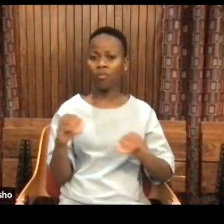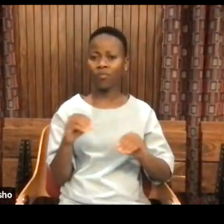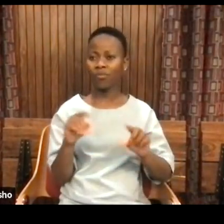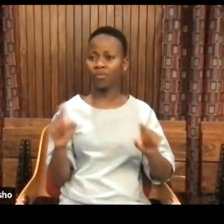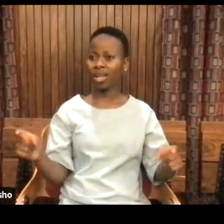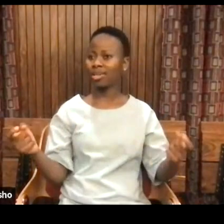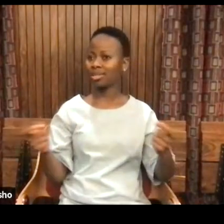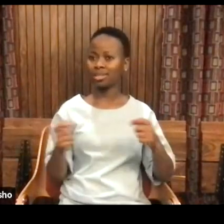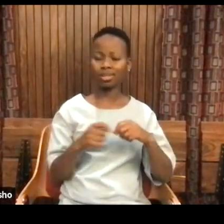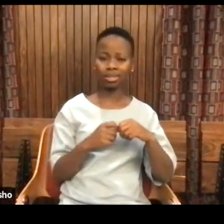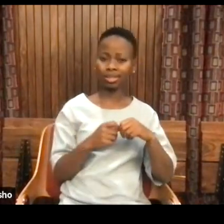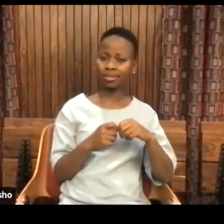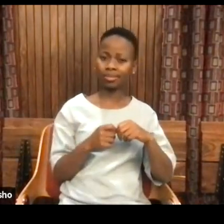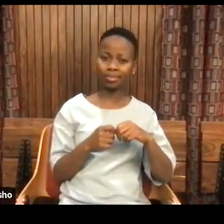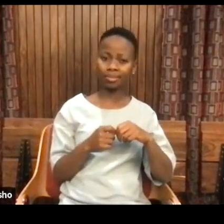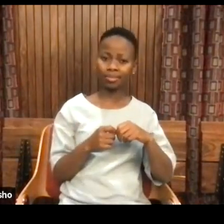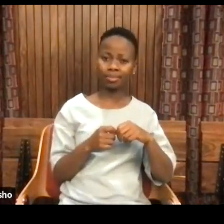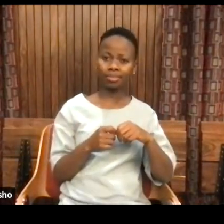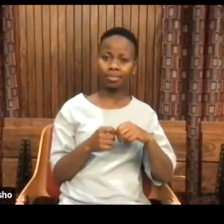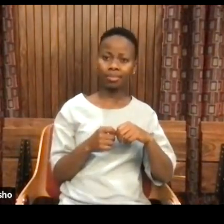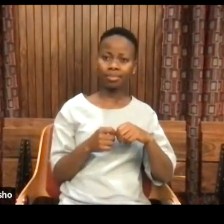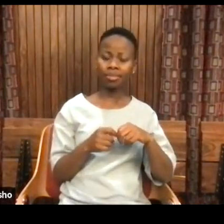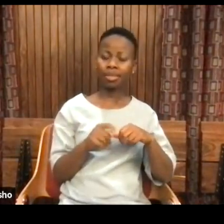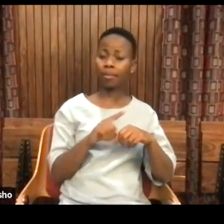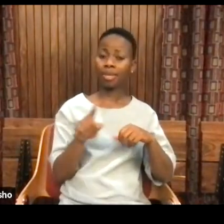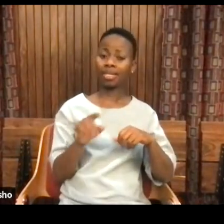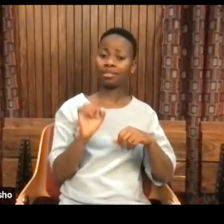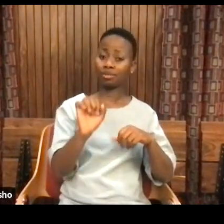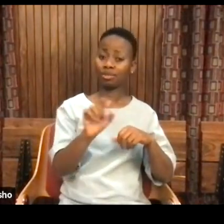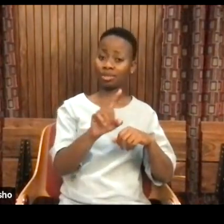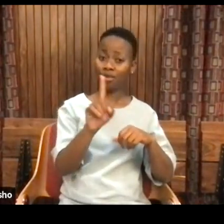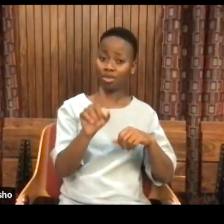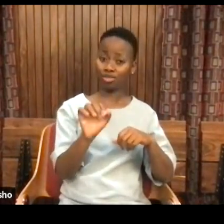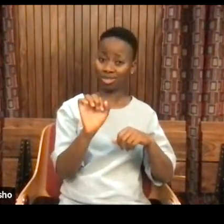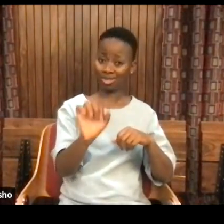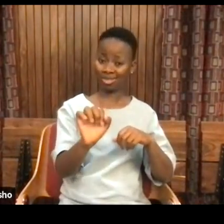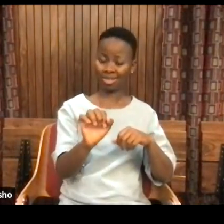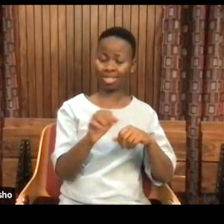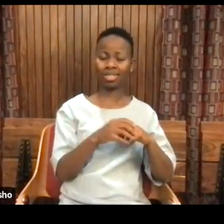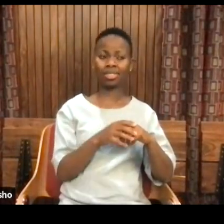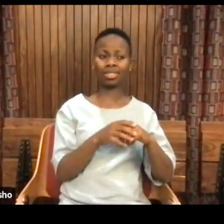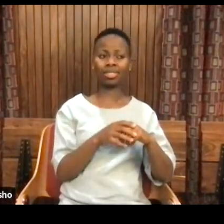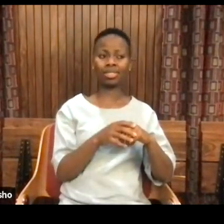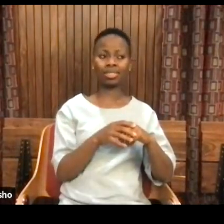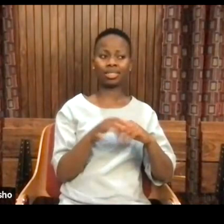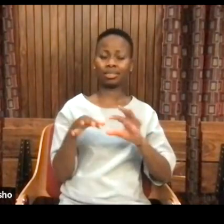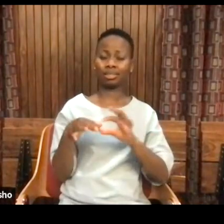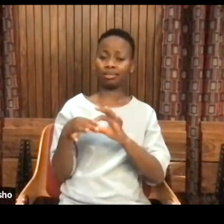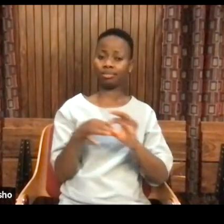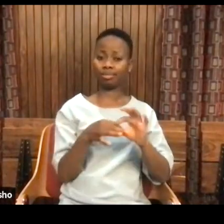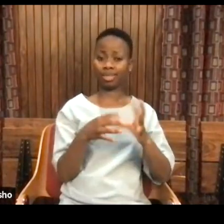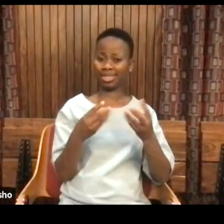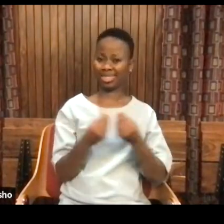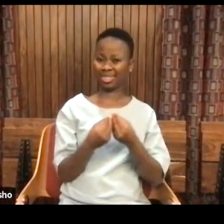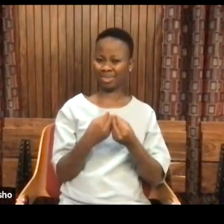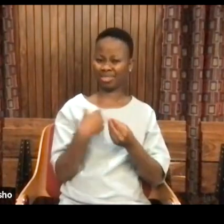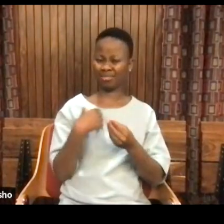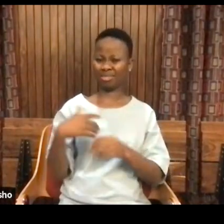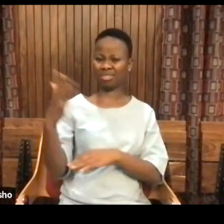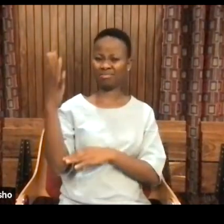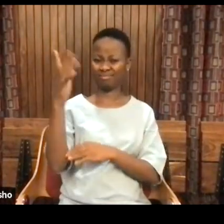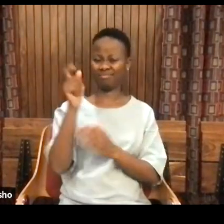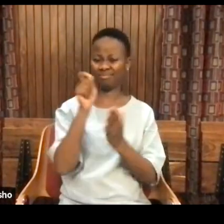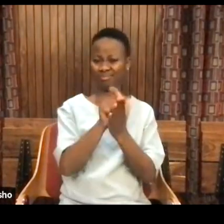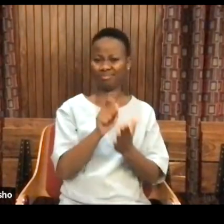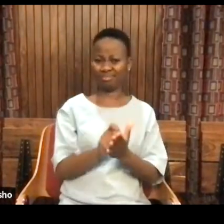But there's, but if you want to know, but you add another part to your question that is connected to something I write on a lot. And